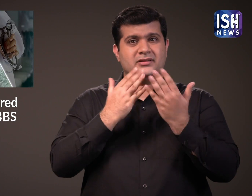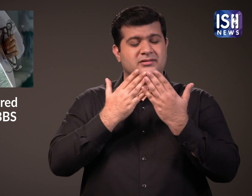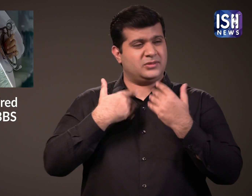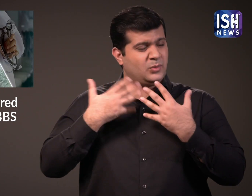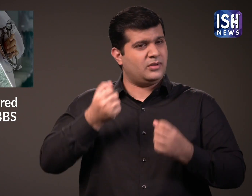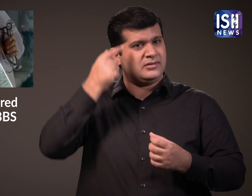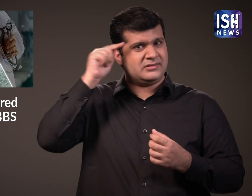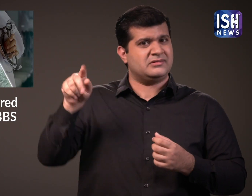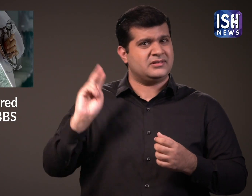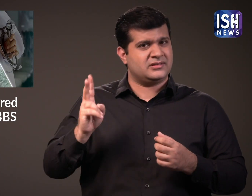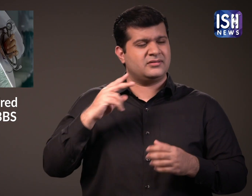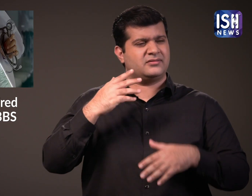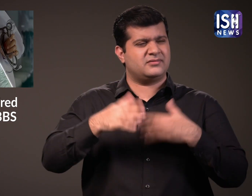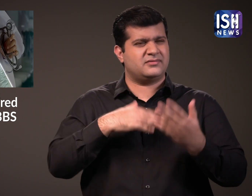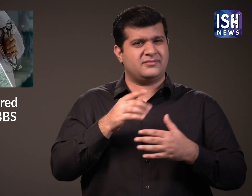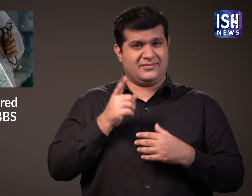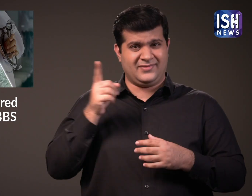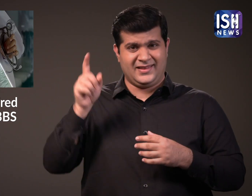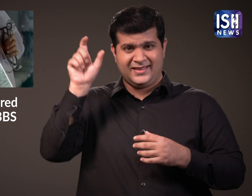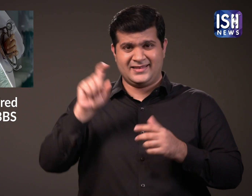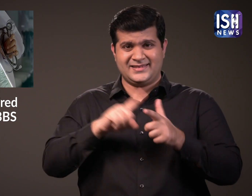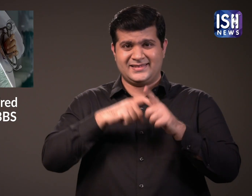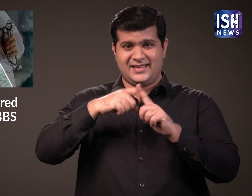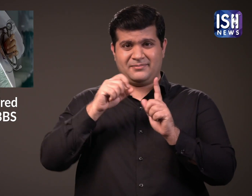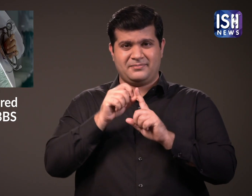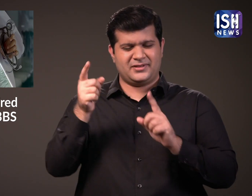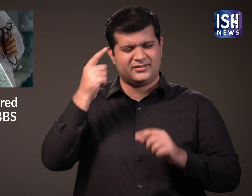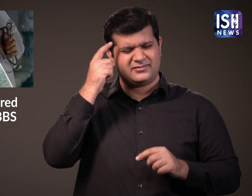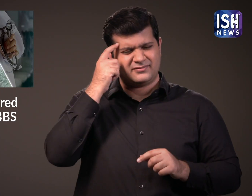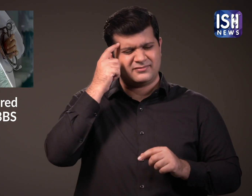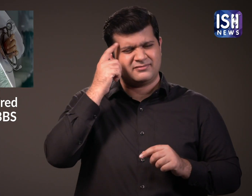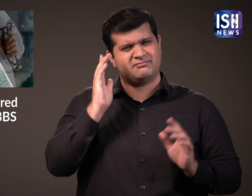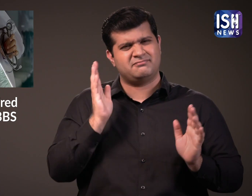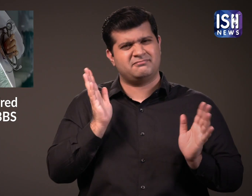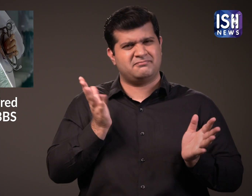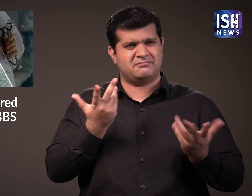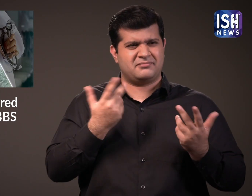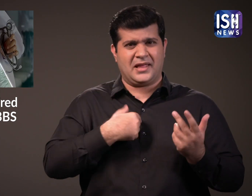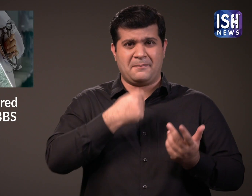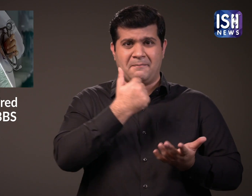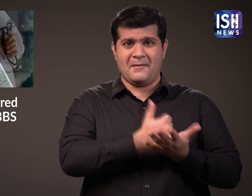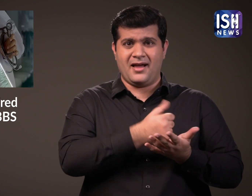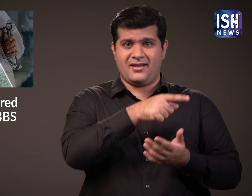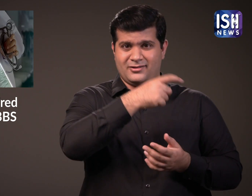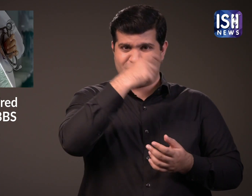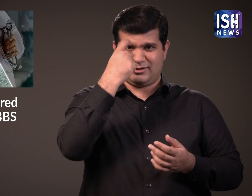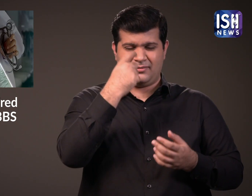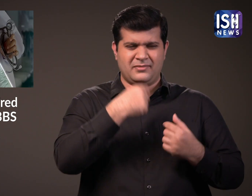to become a doctor. Sometimes Pradhan would think of quitting his bank job to study medicine.